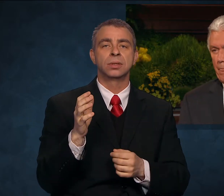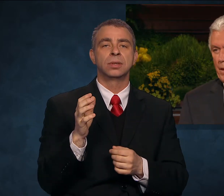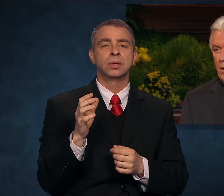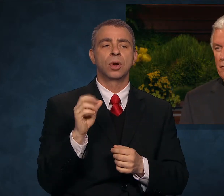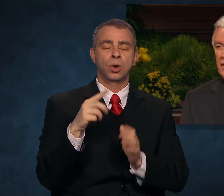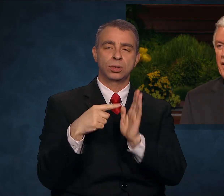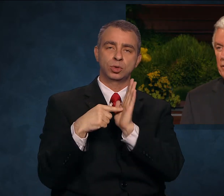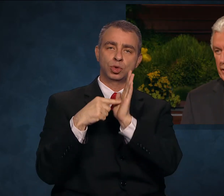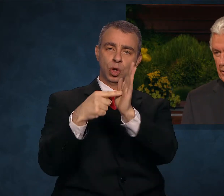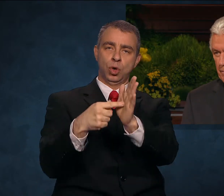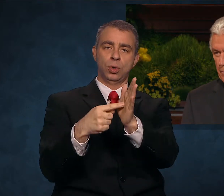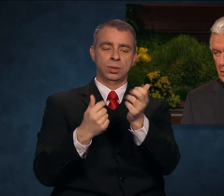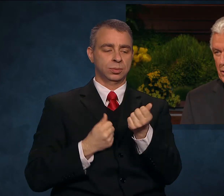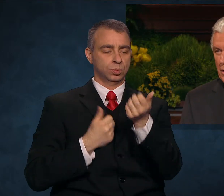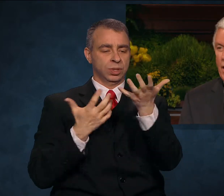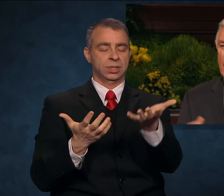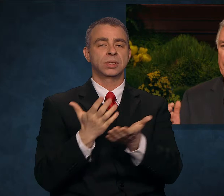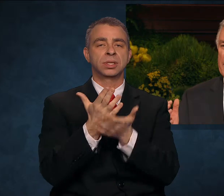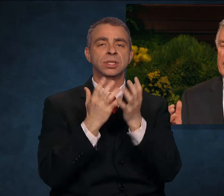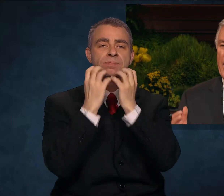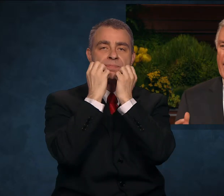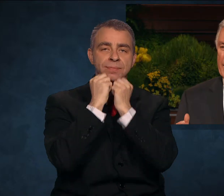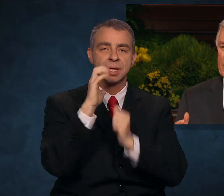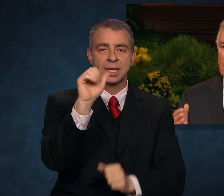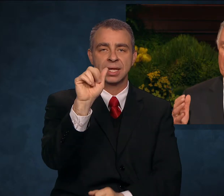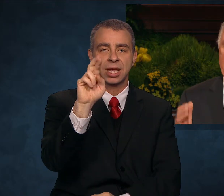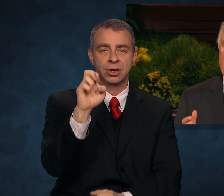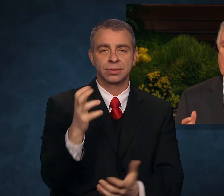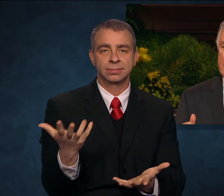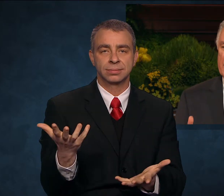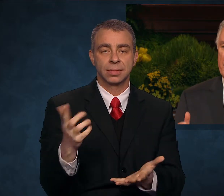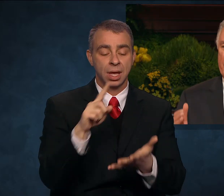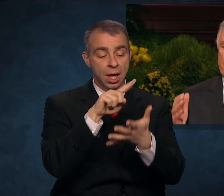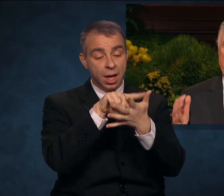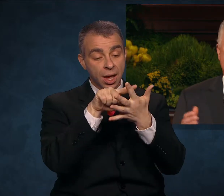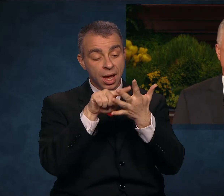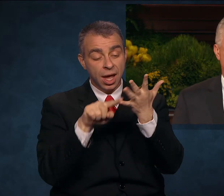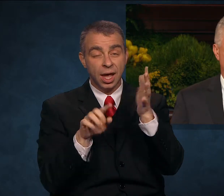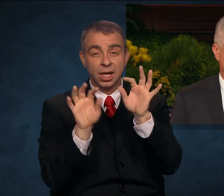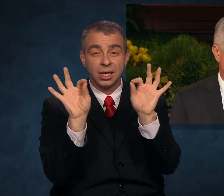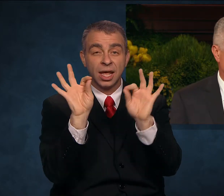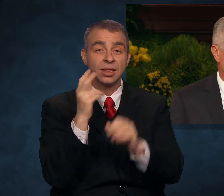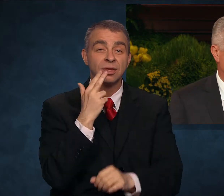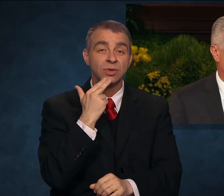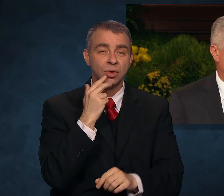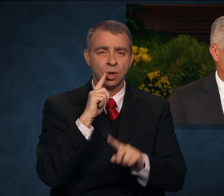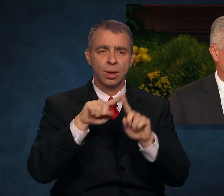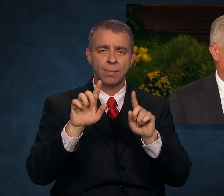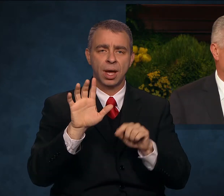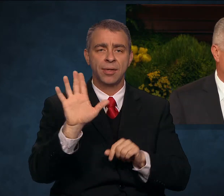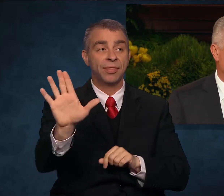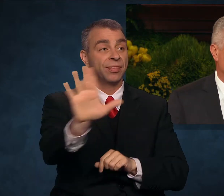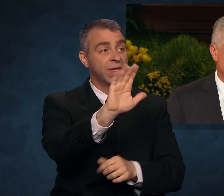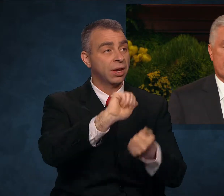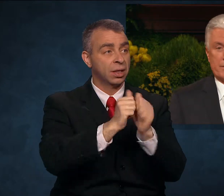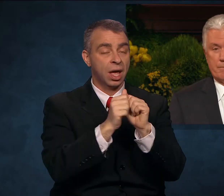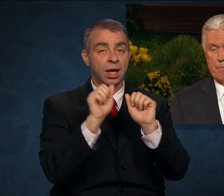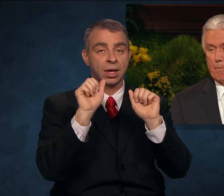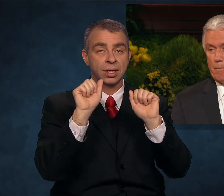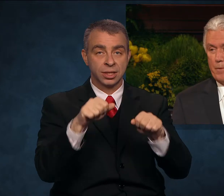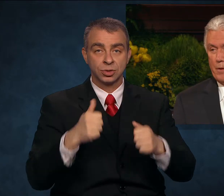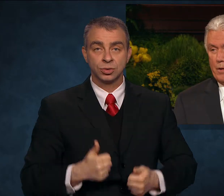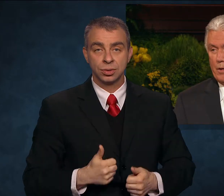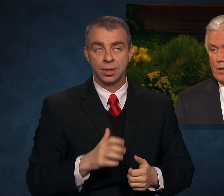of caring. All these acts of kindness can change hearts and lives